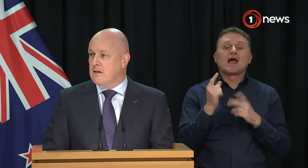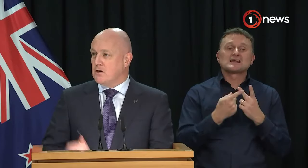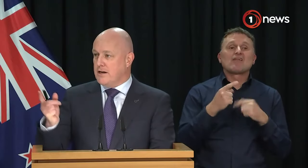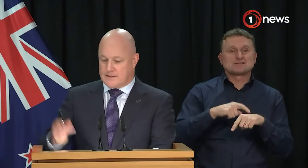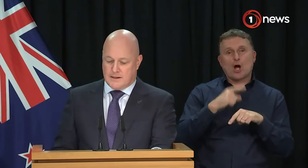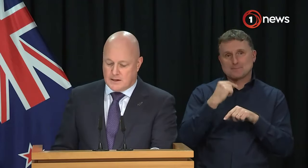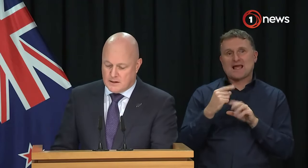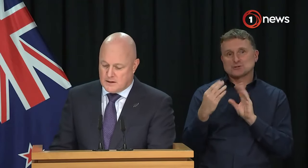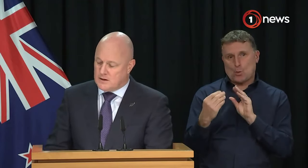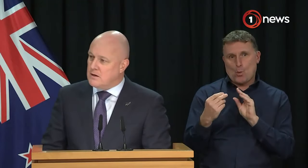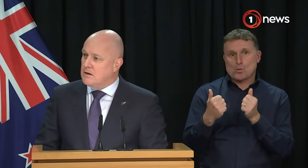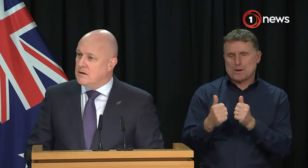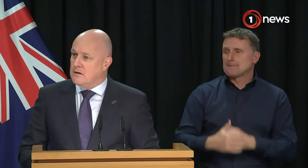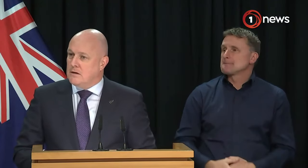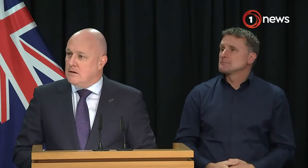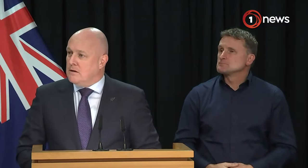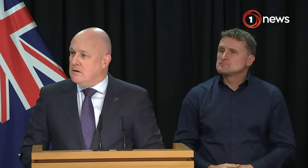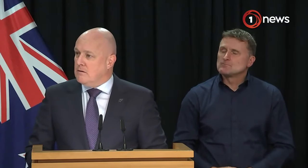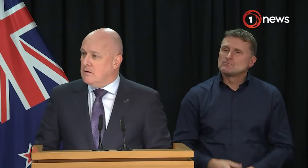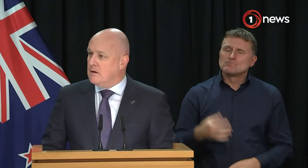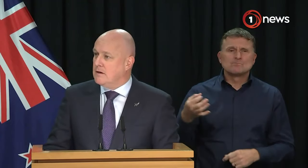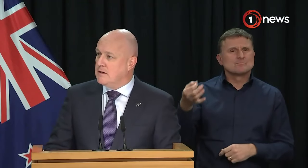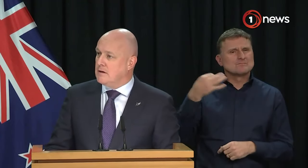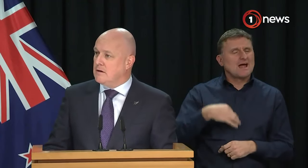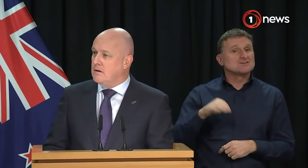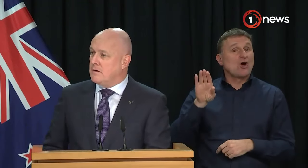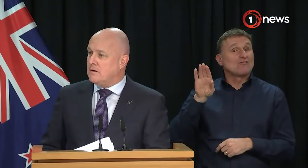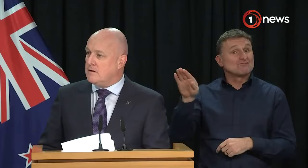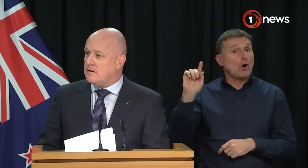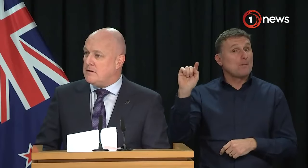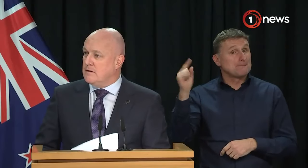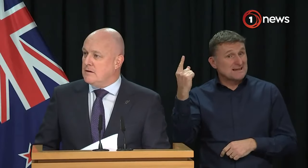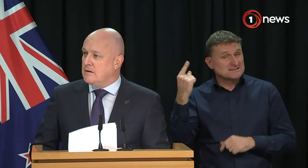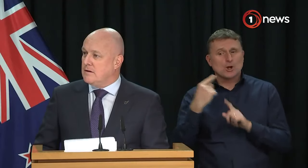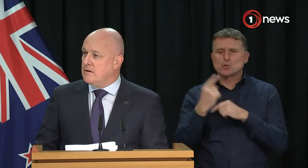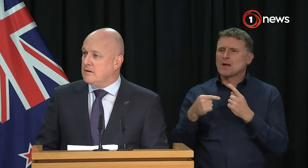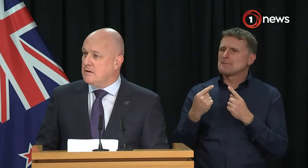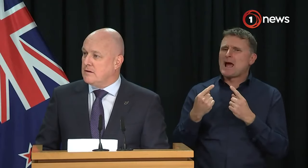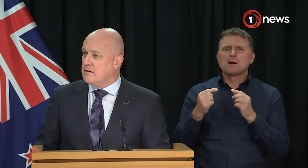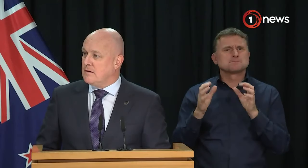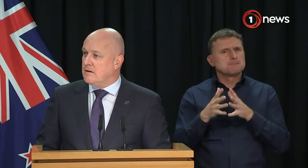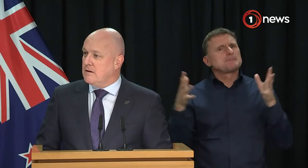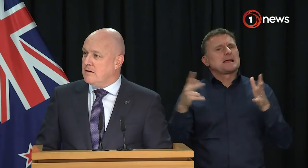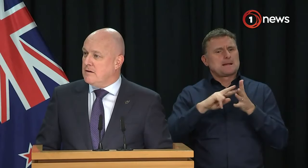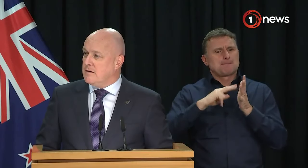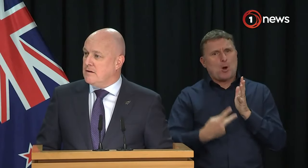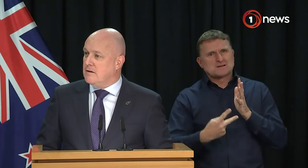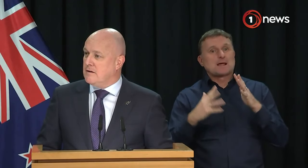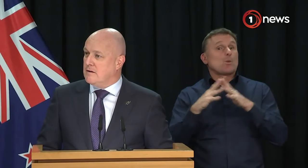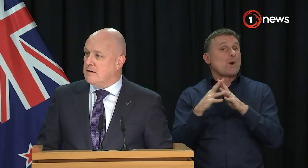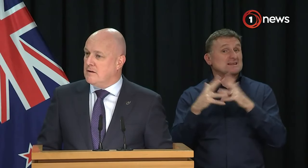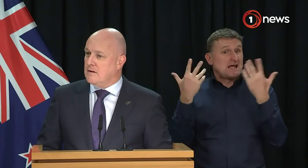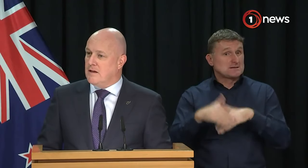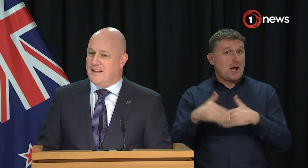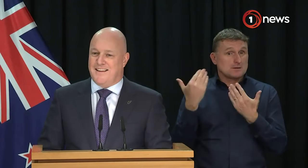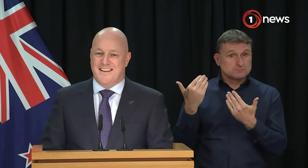point. The Prime Minister is promising a major speech on foreign policy on Wednesday night. Has that been approved by Cabinet?